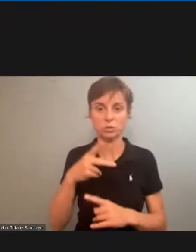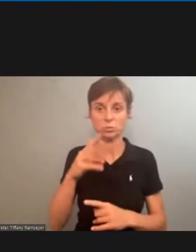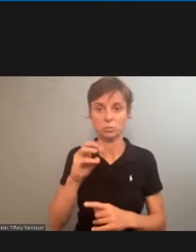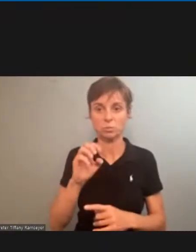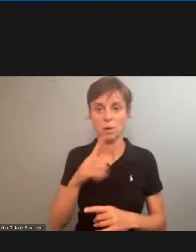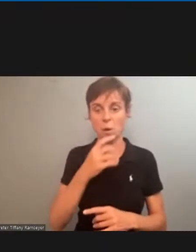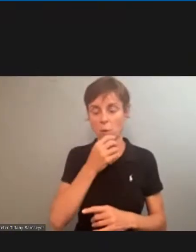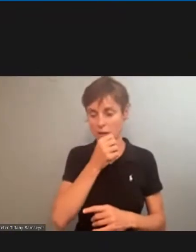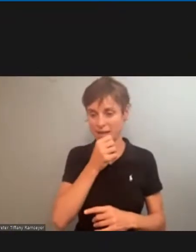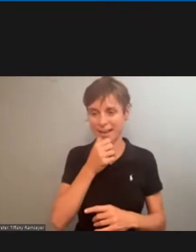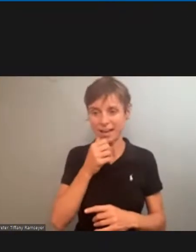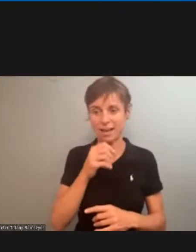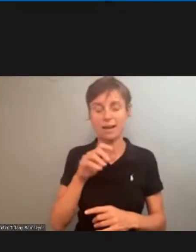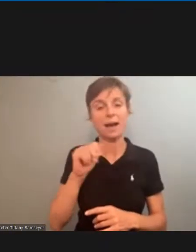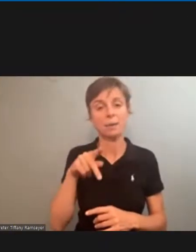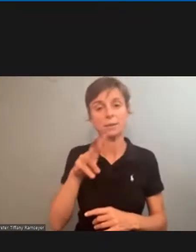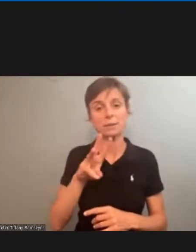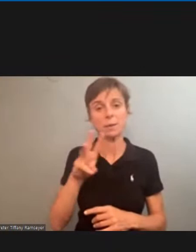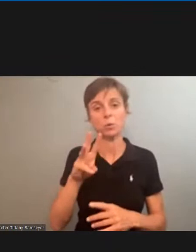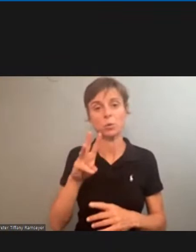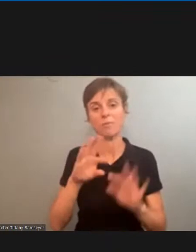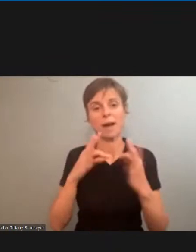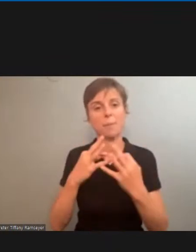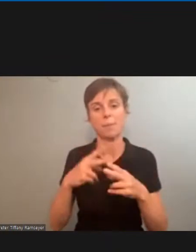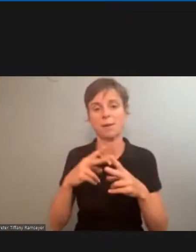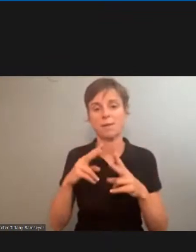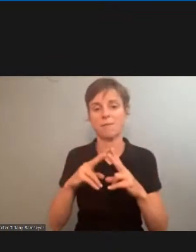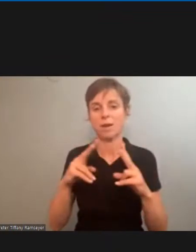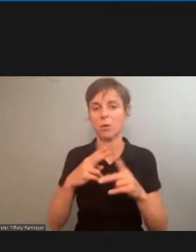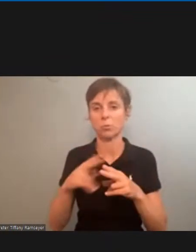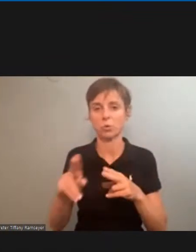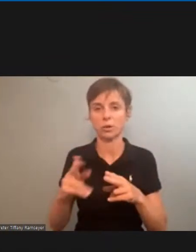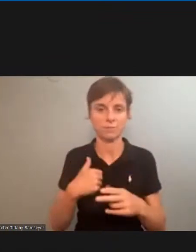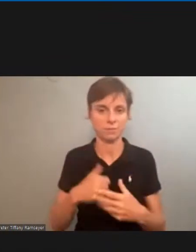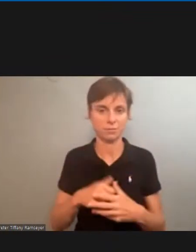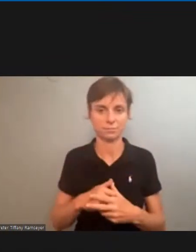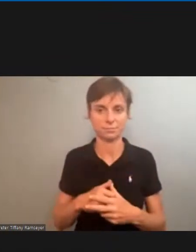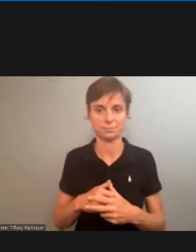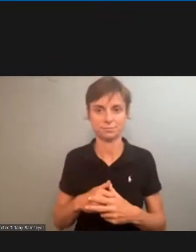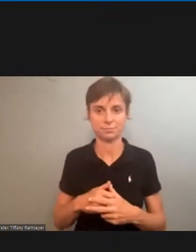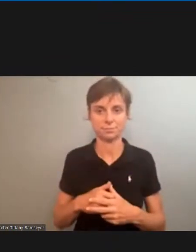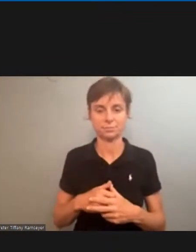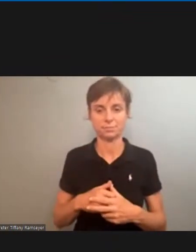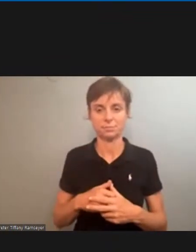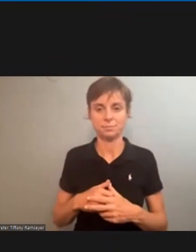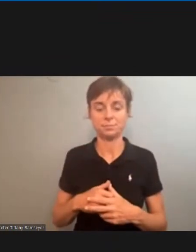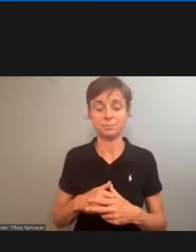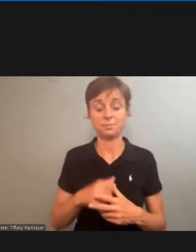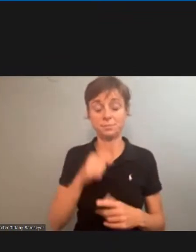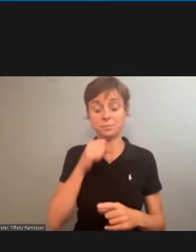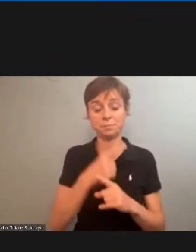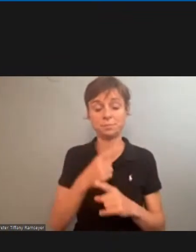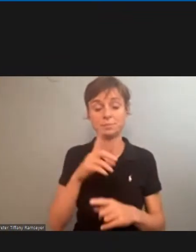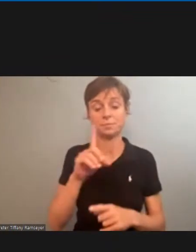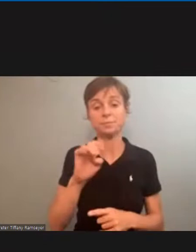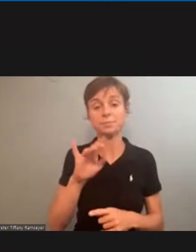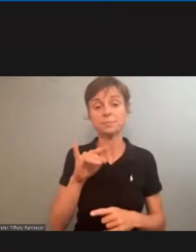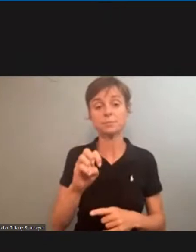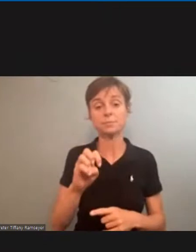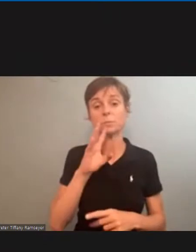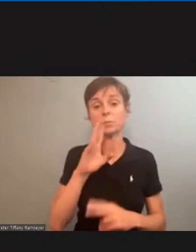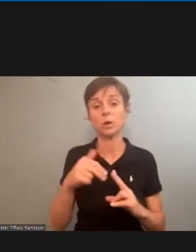apw family i'll be very brief um uh sister debbie referred to our